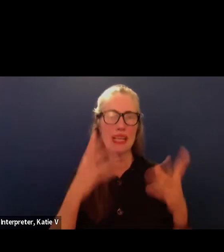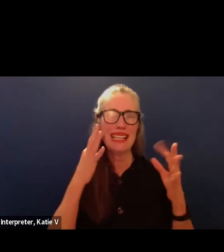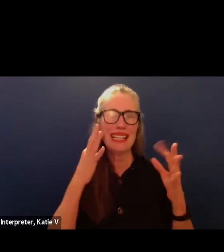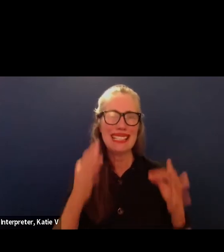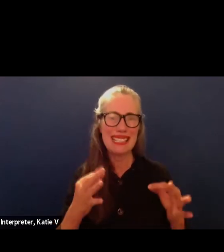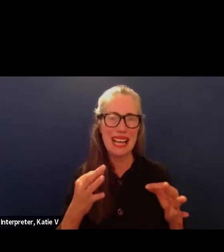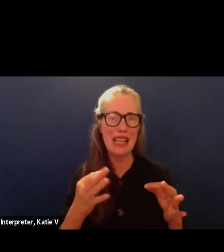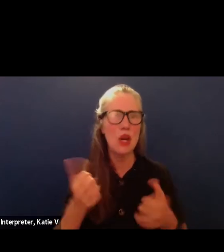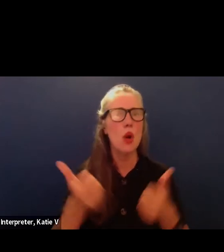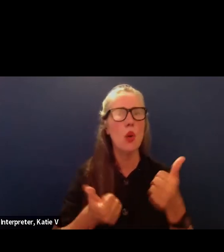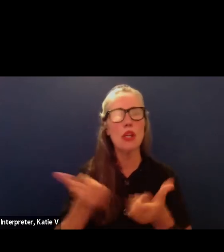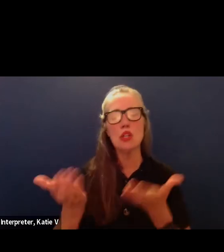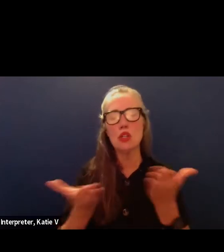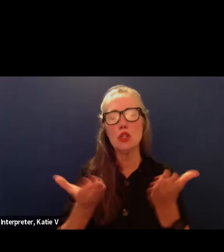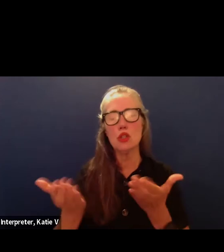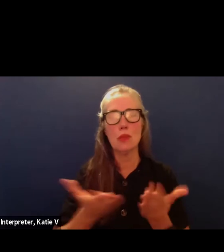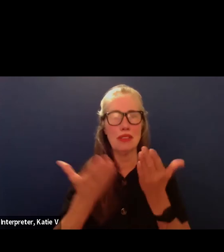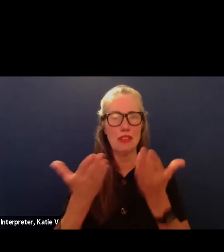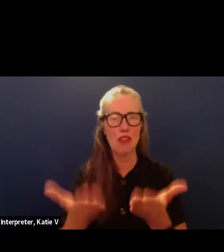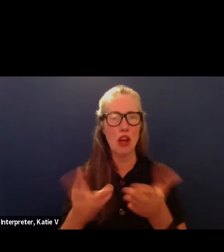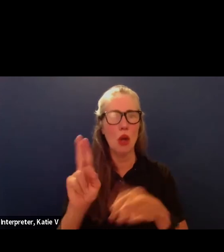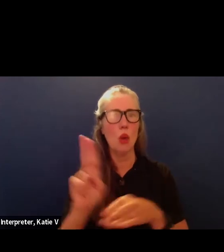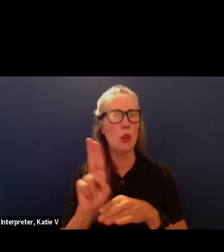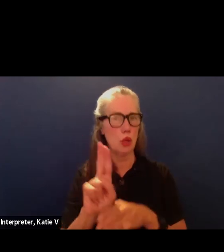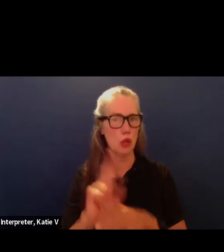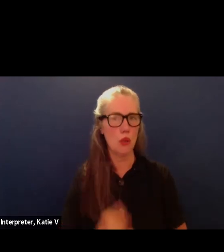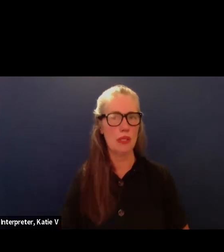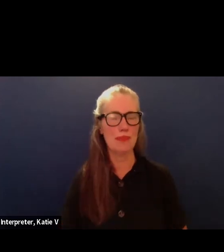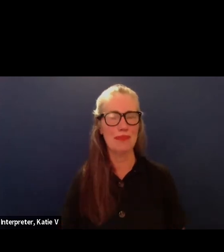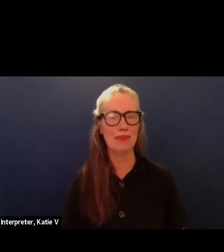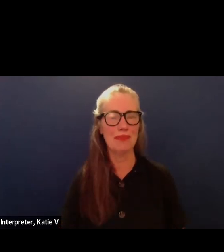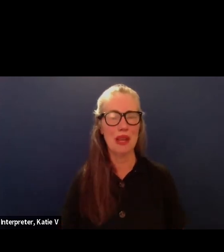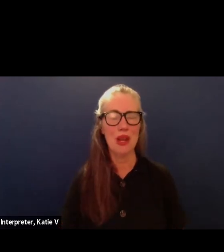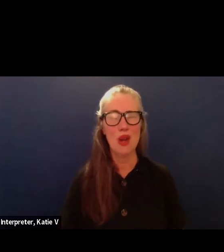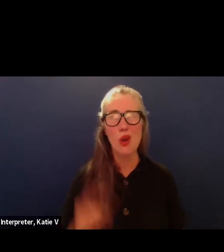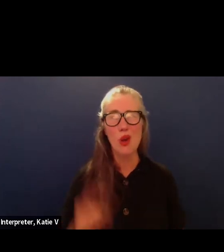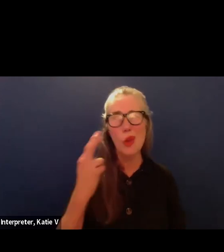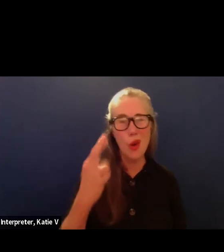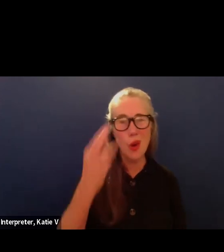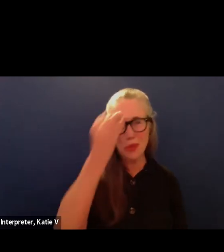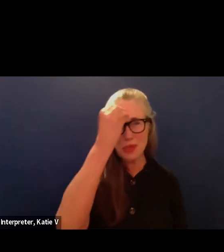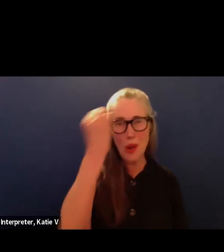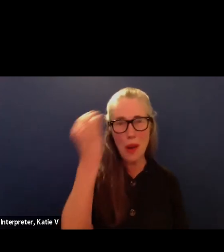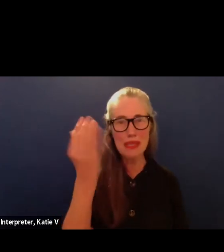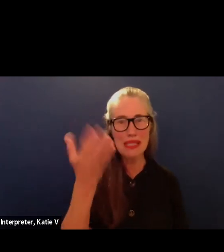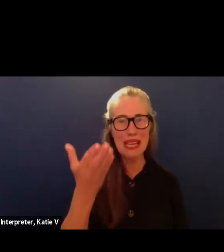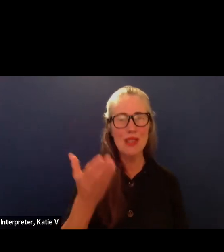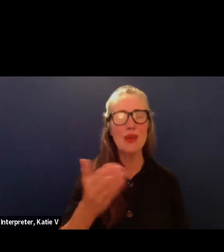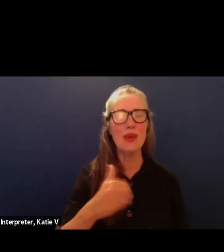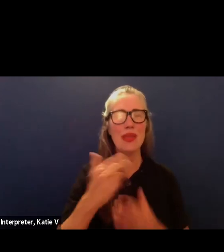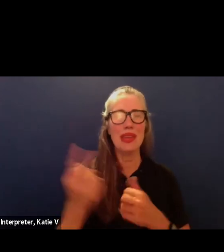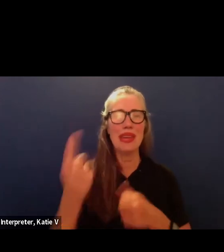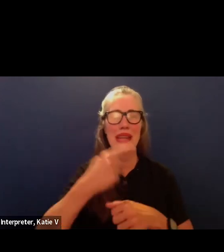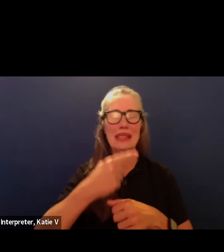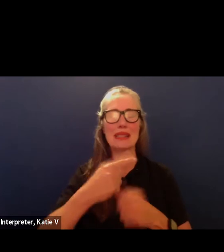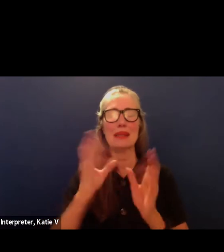service provider that will be used we hope to have an update for you at our next meeting on august 9th with